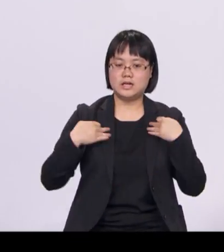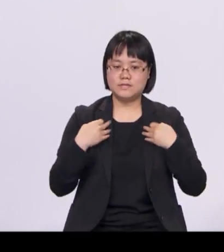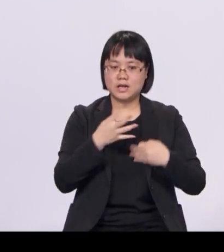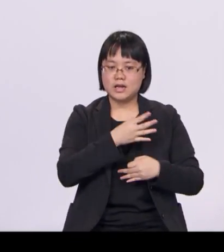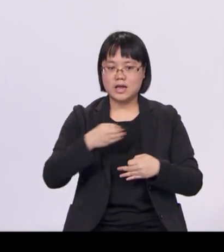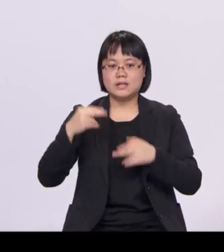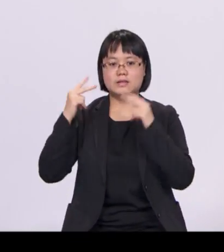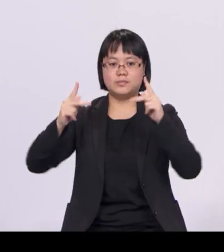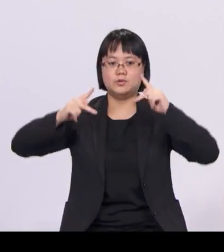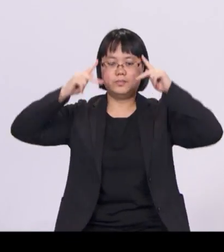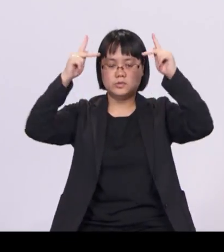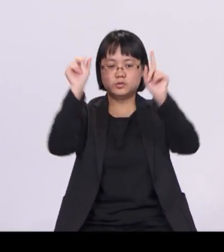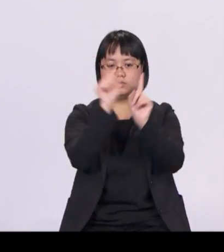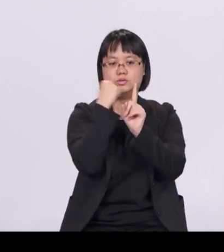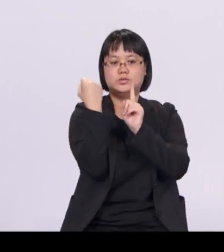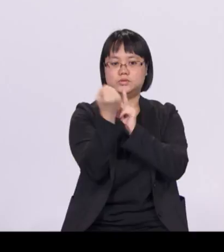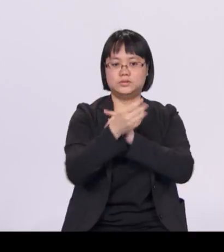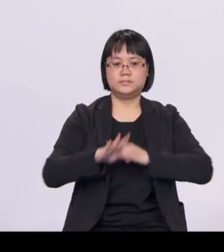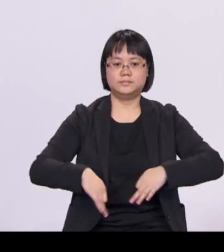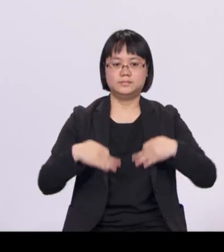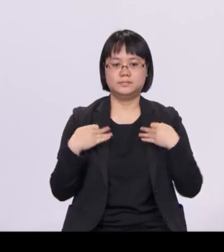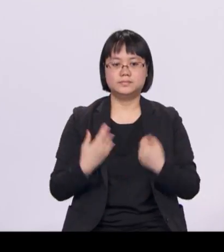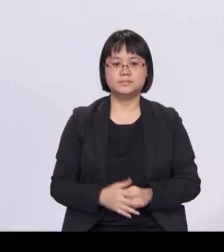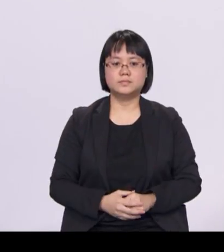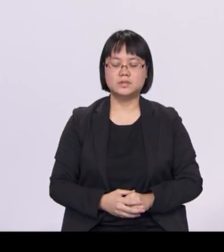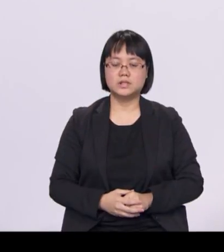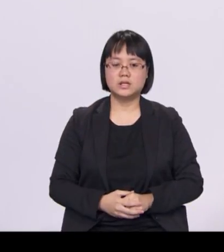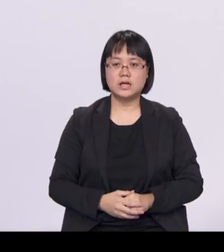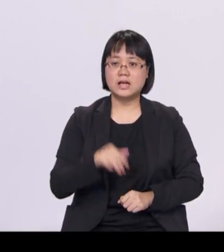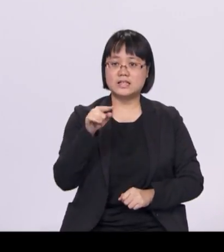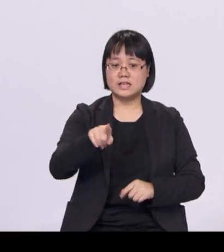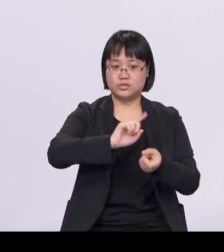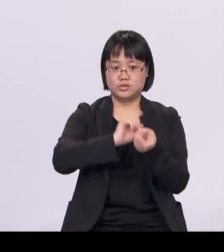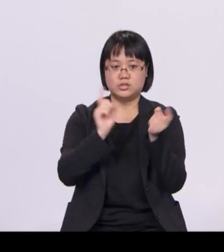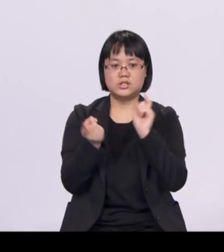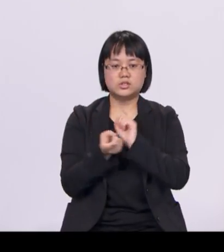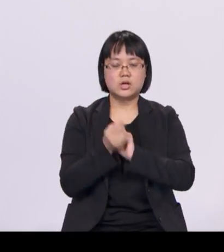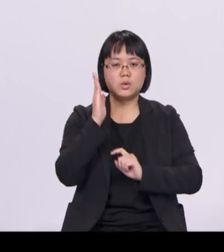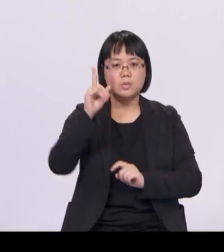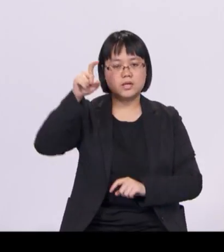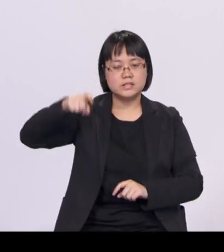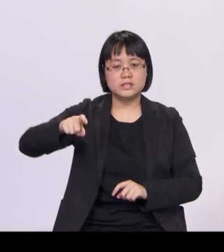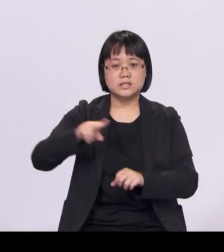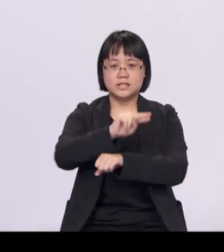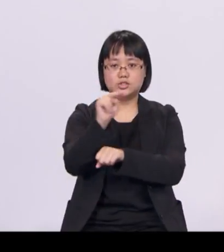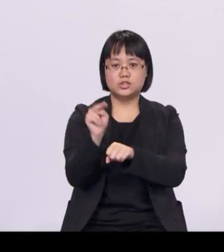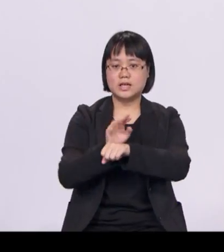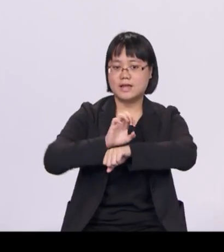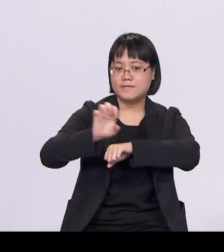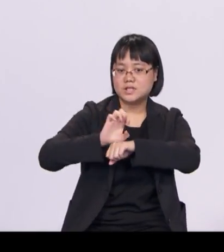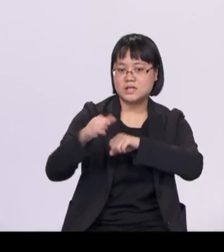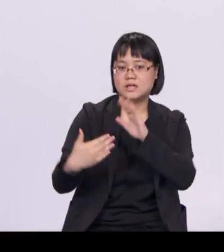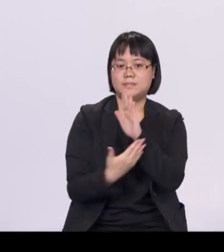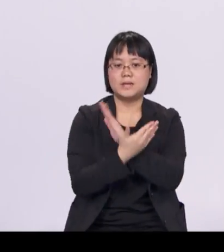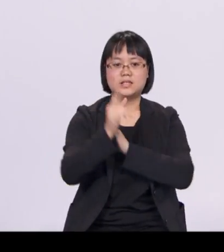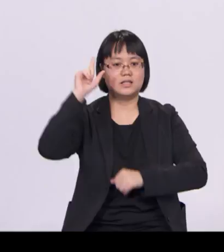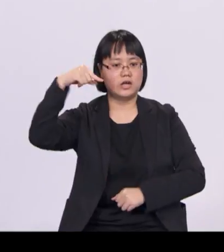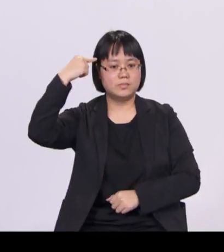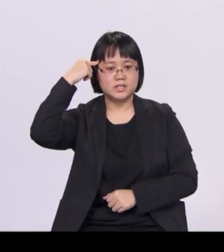social cohesion. This transformation will require national efforts by the government together with the private